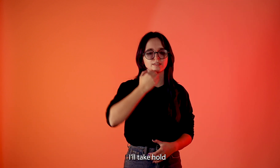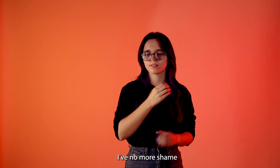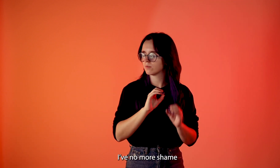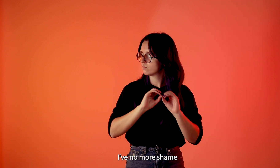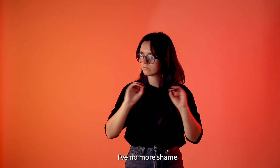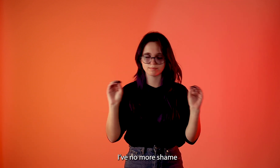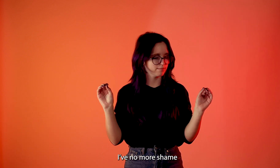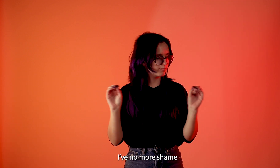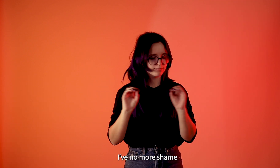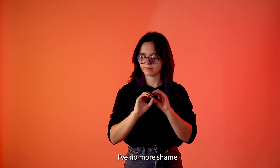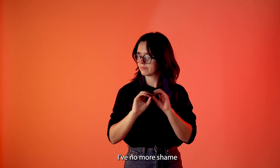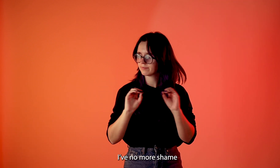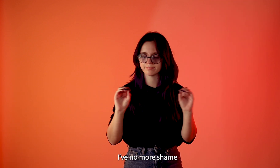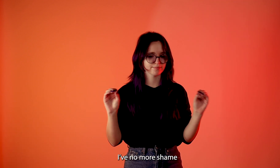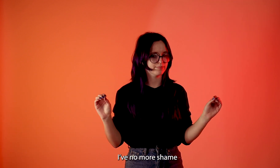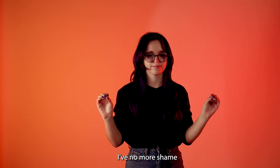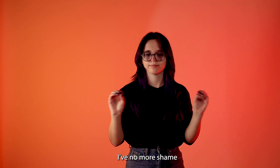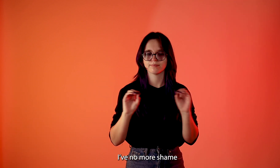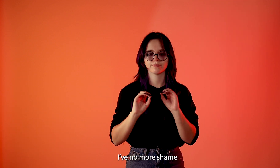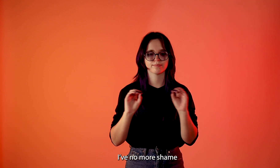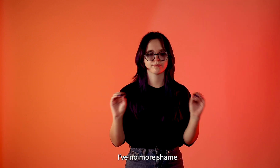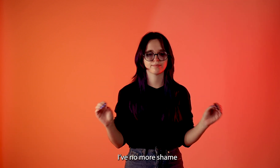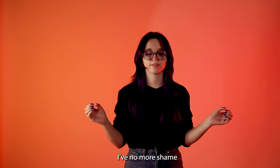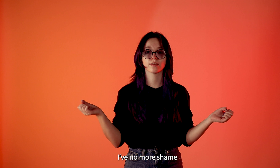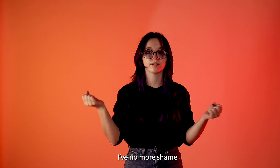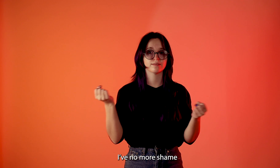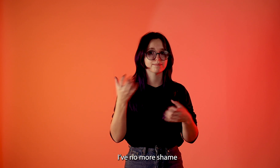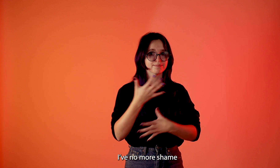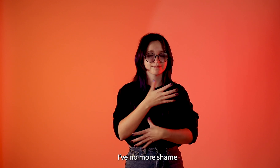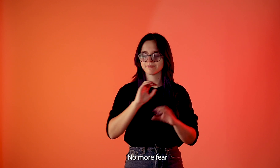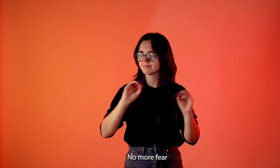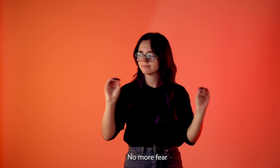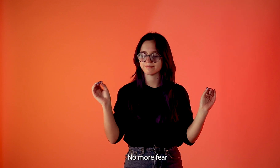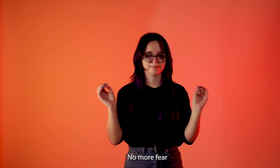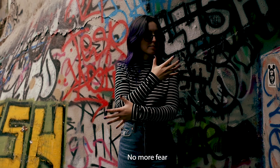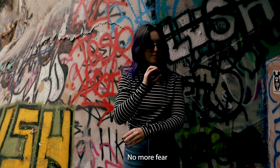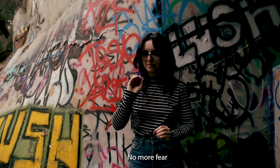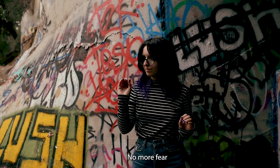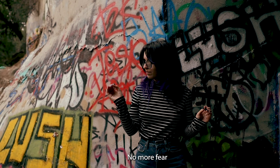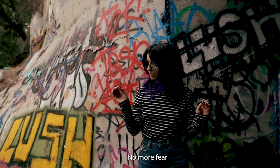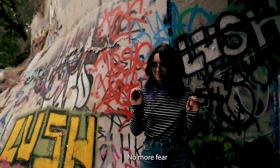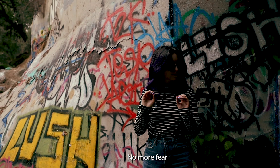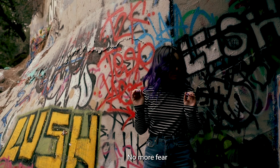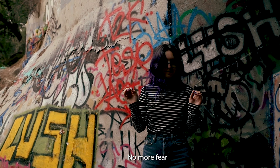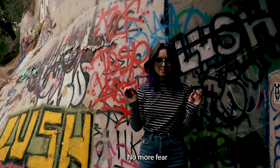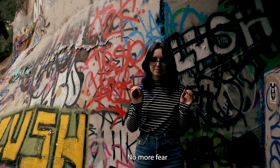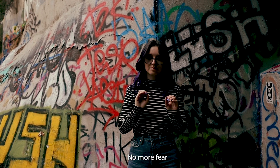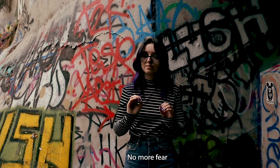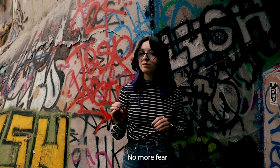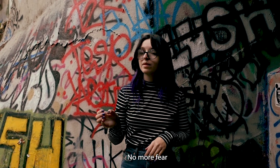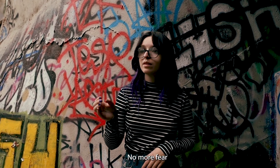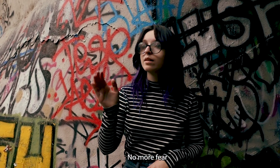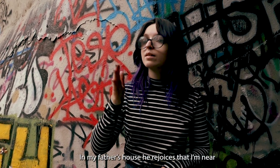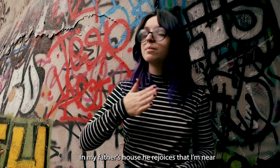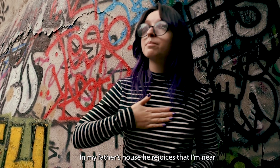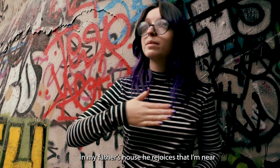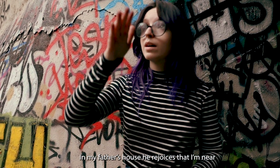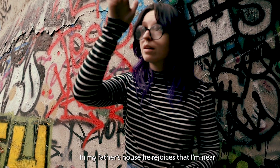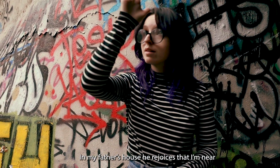I've no more shame, no more fear. In